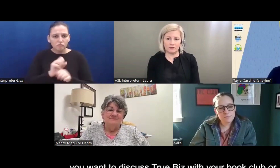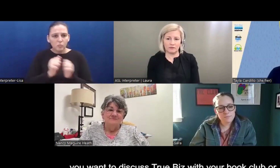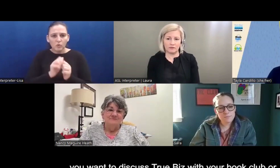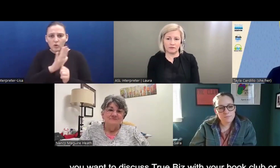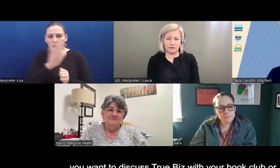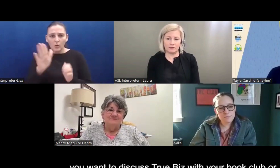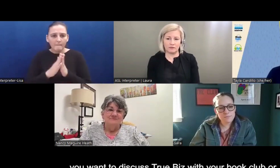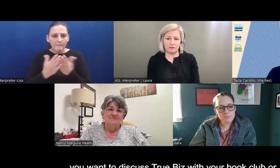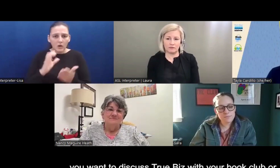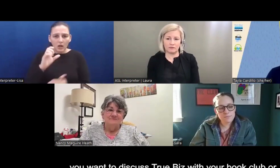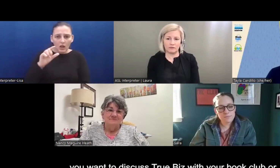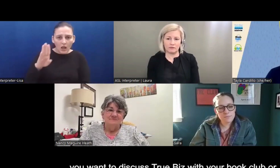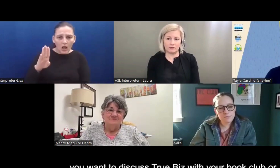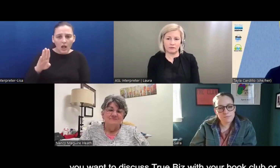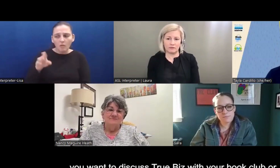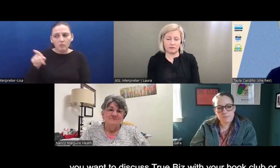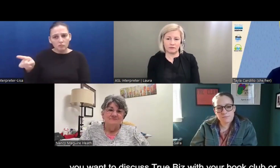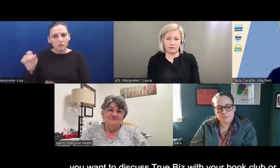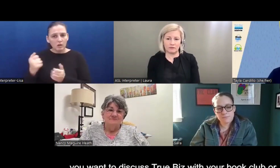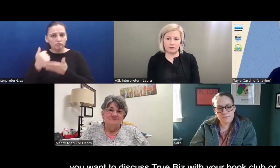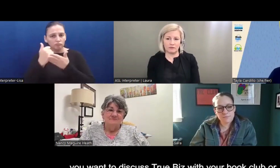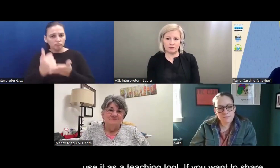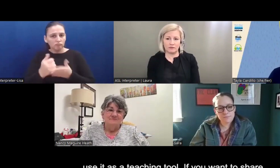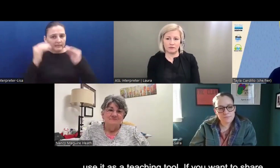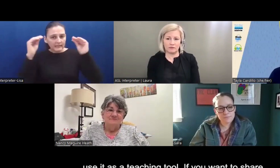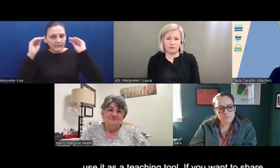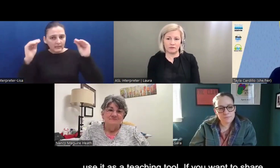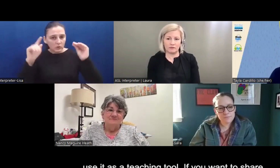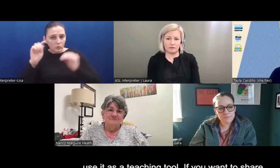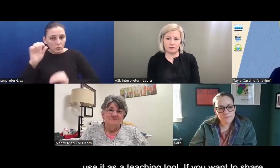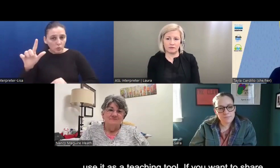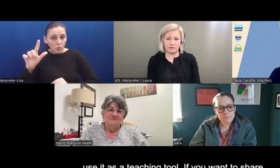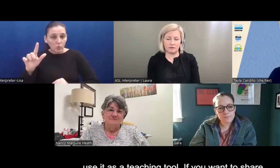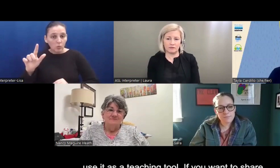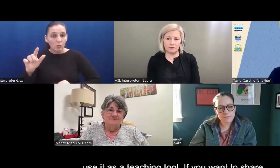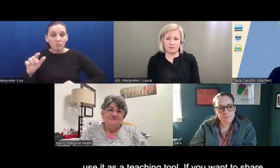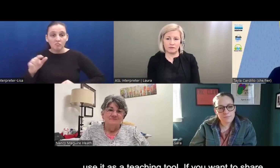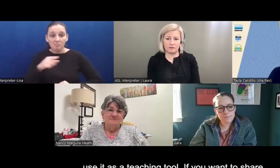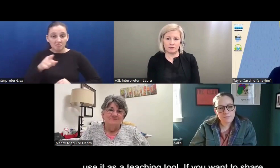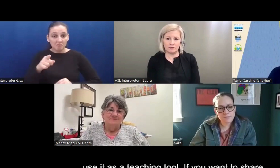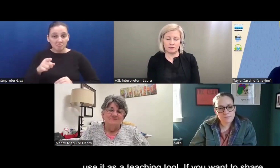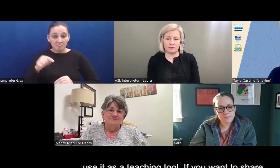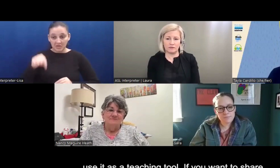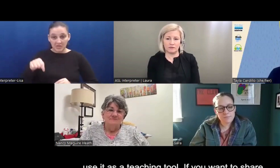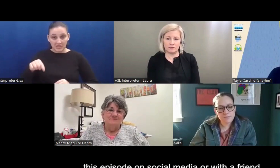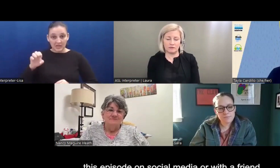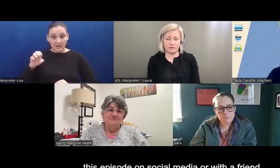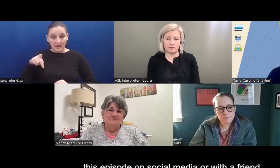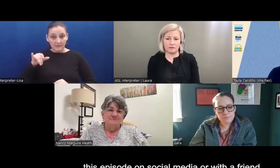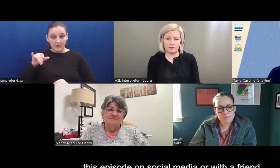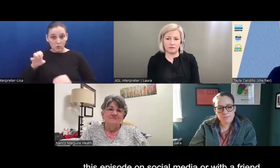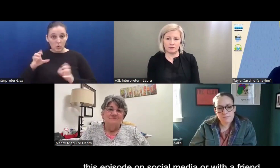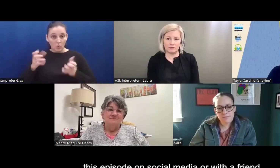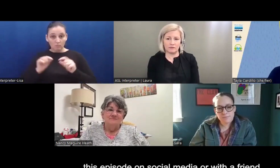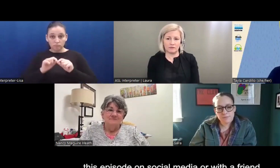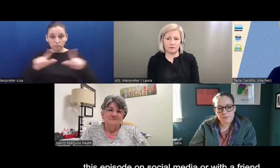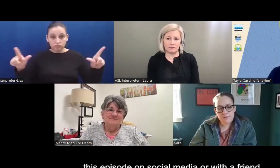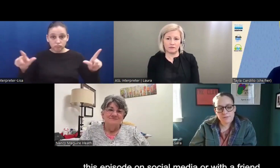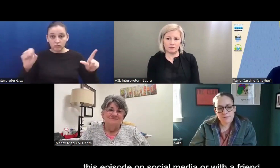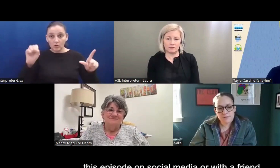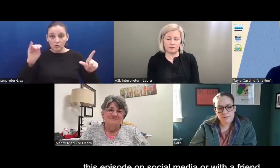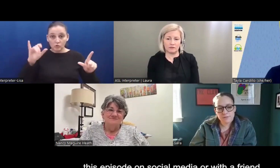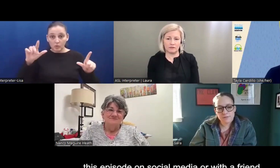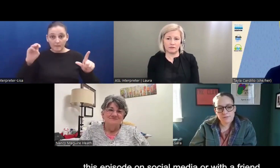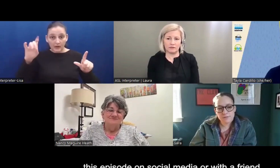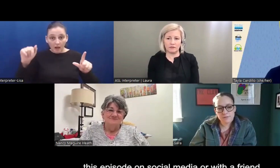or use it as a teaching tool. Um, and if you'd like to share this episode on social media or with a friend, we'd